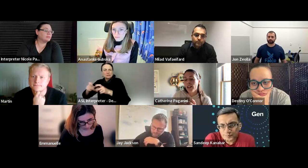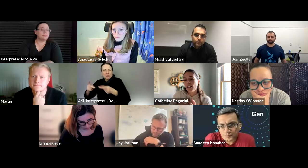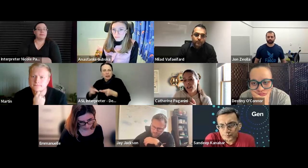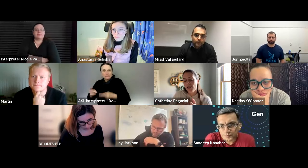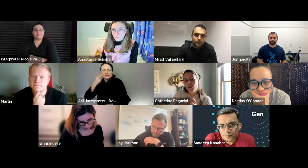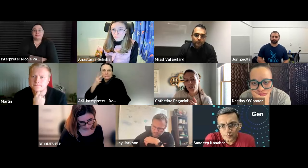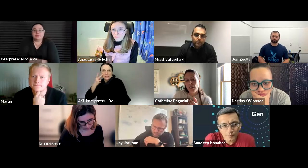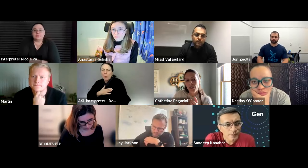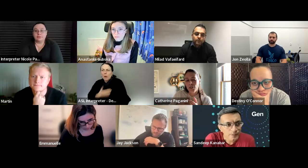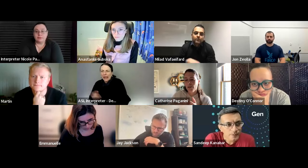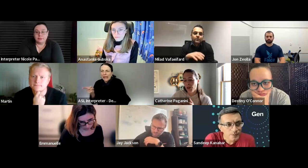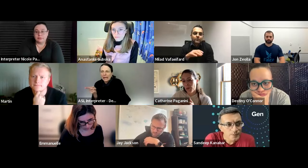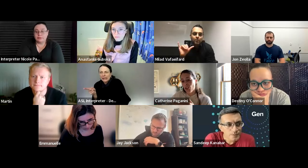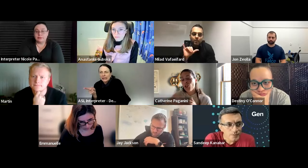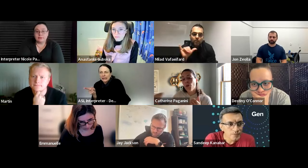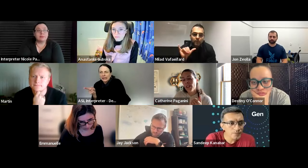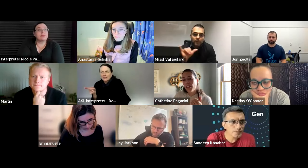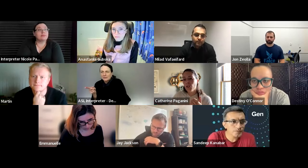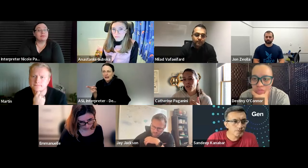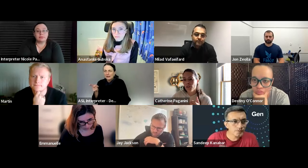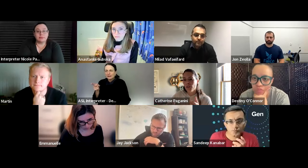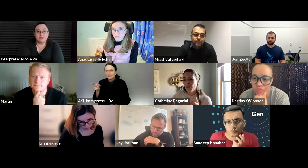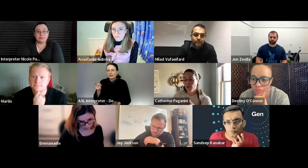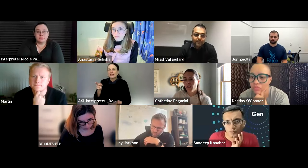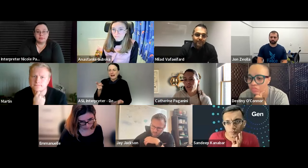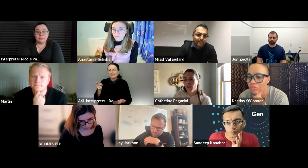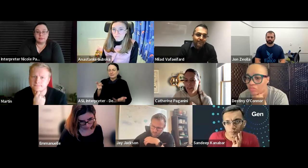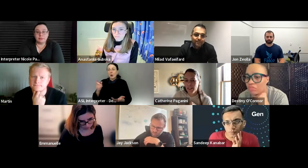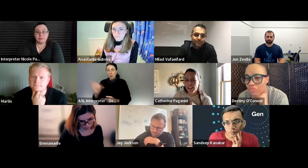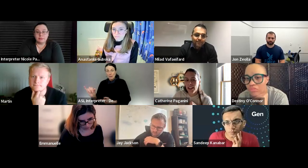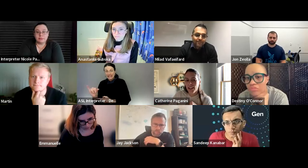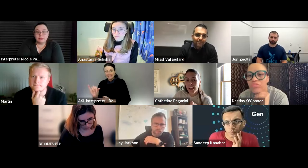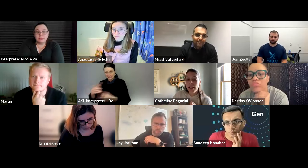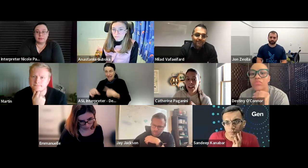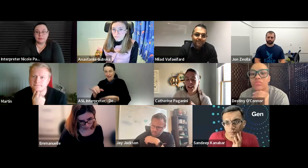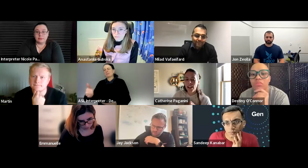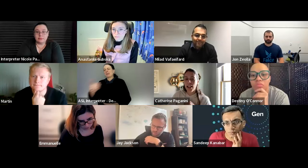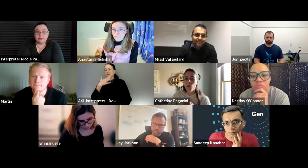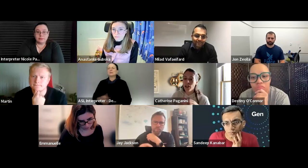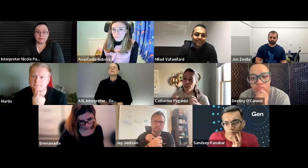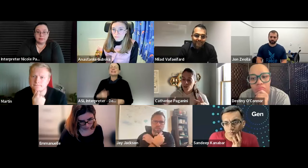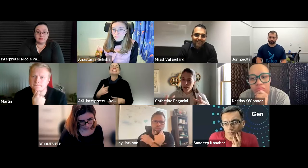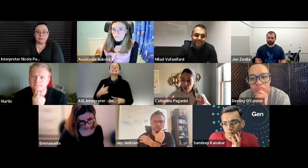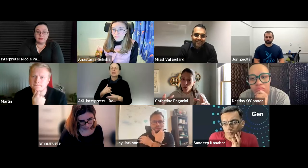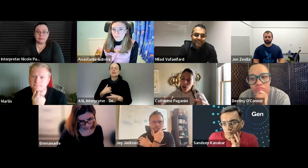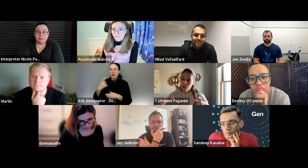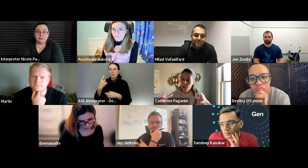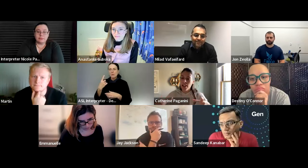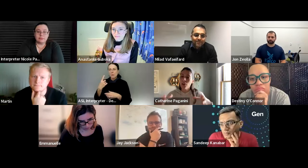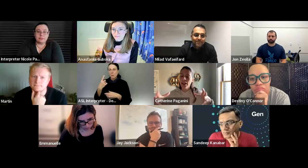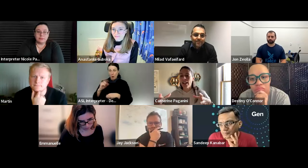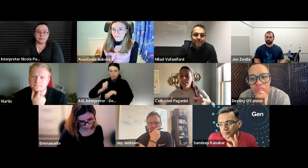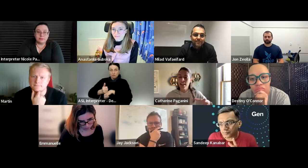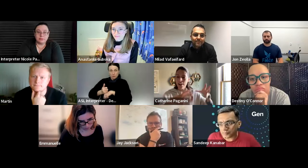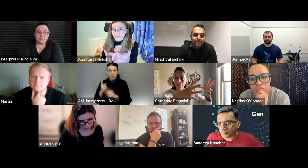what does uh cloud native budapest no need yeah um yeah and then and then once that